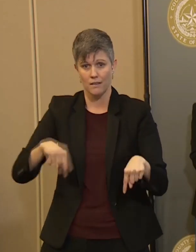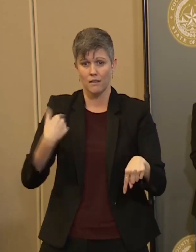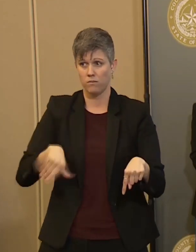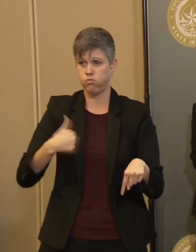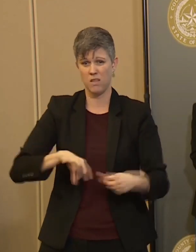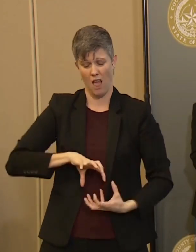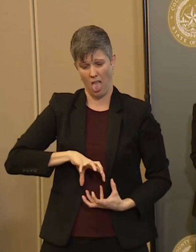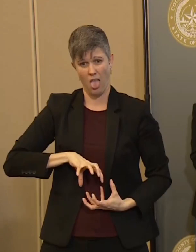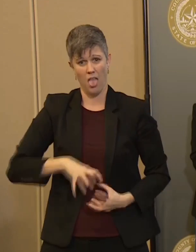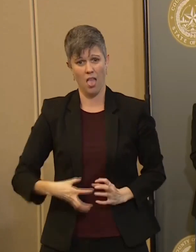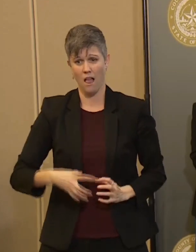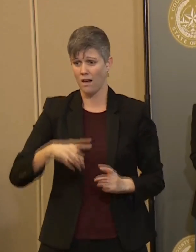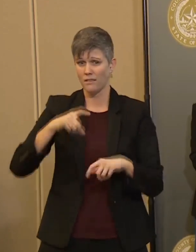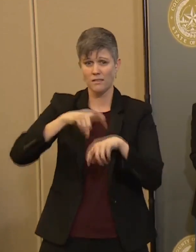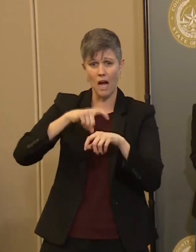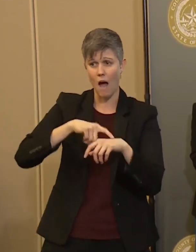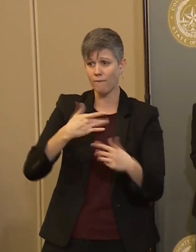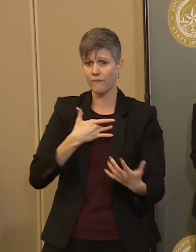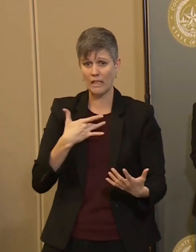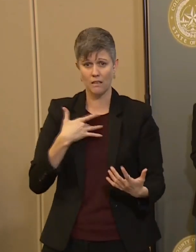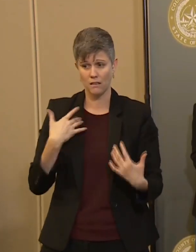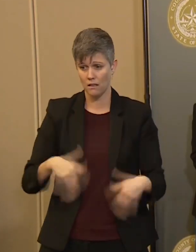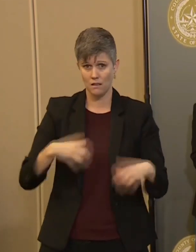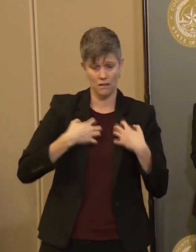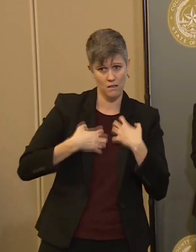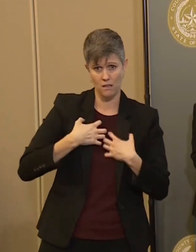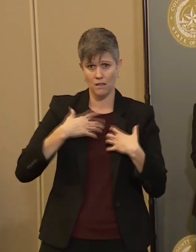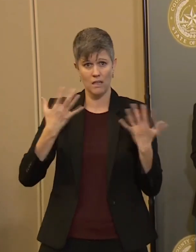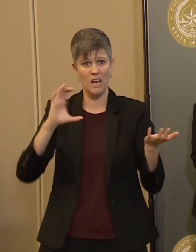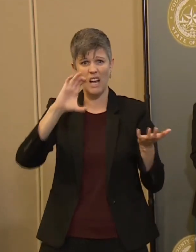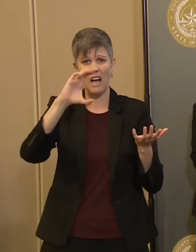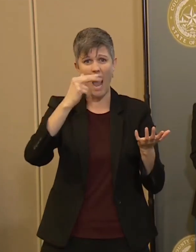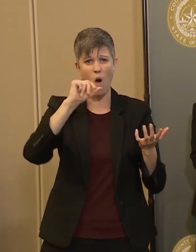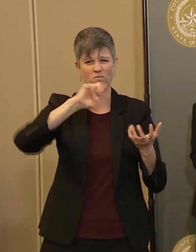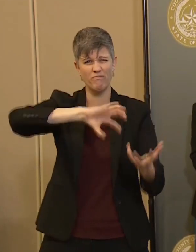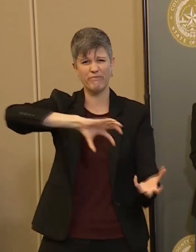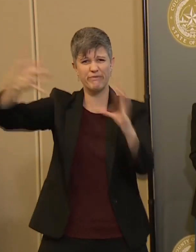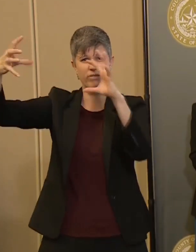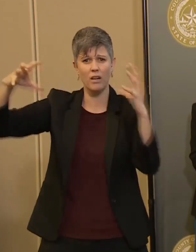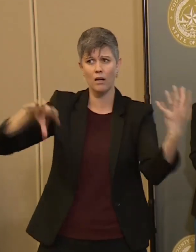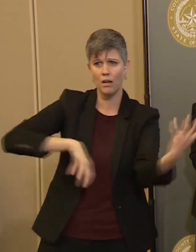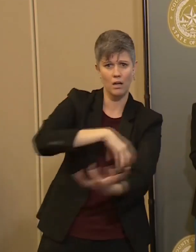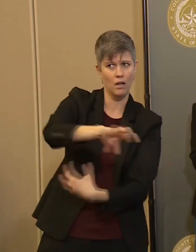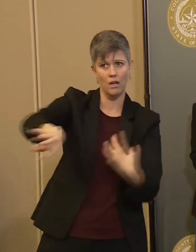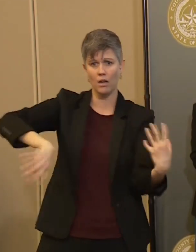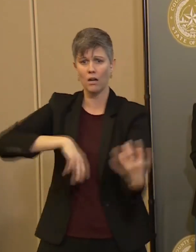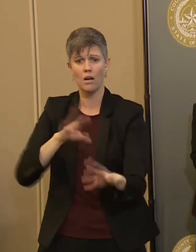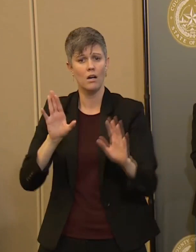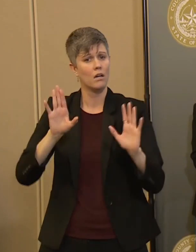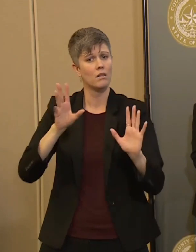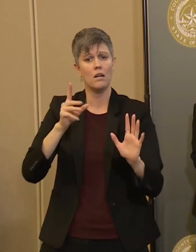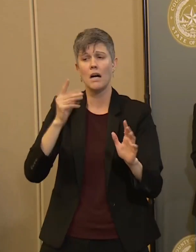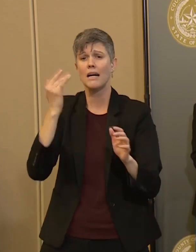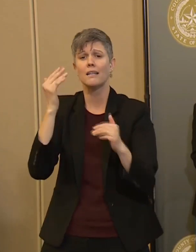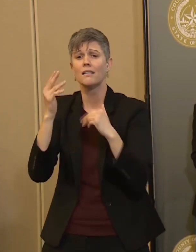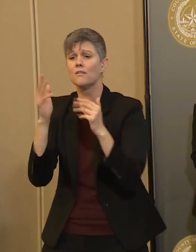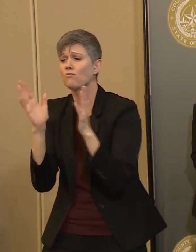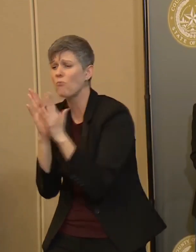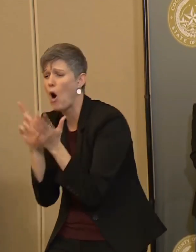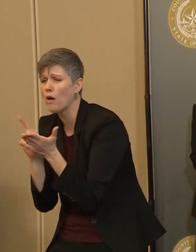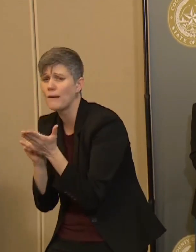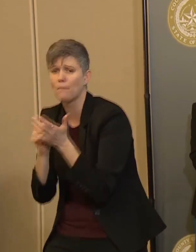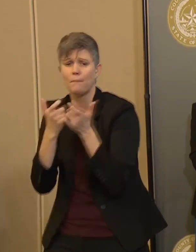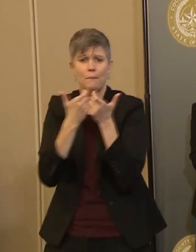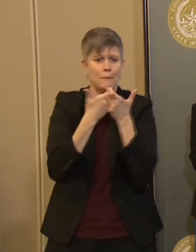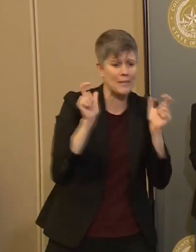for you or chaotic time for you. But I want to say this, whether you're the Hill Country News or Community Impact or the